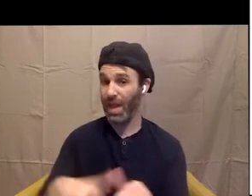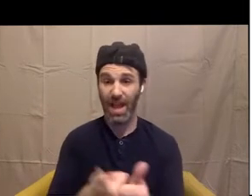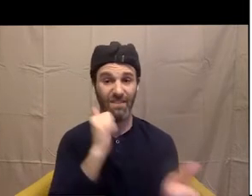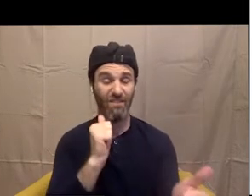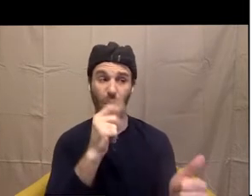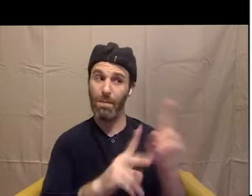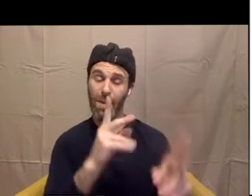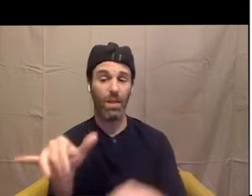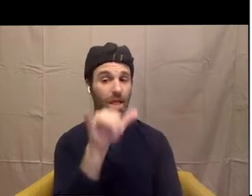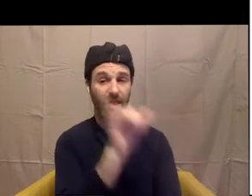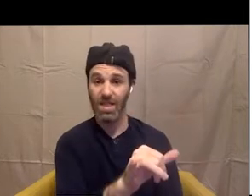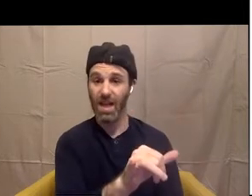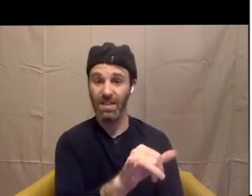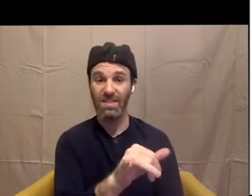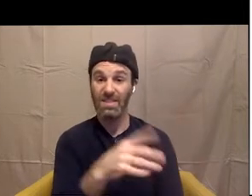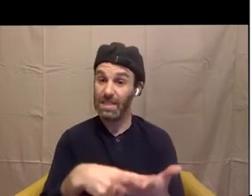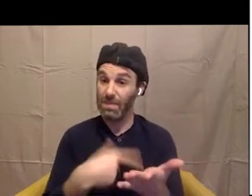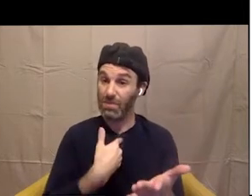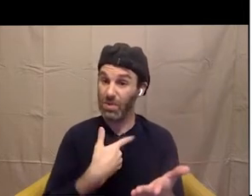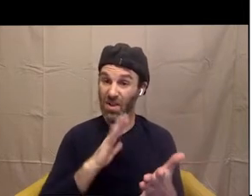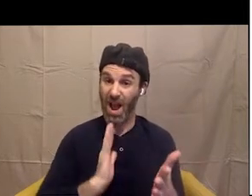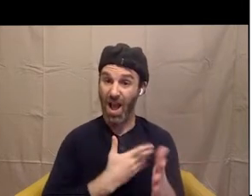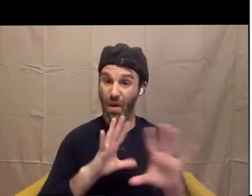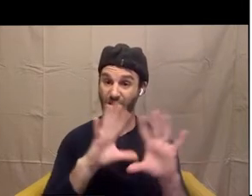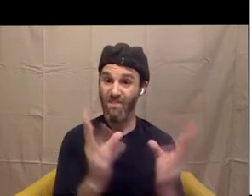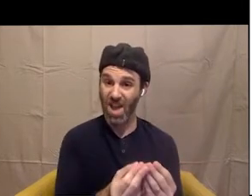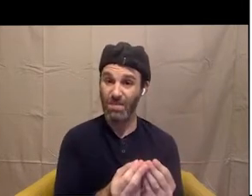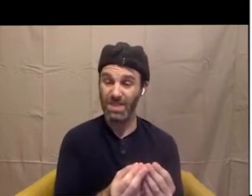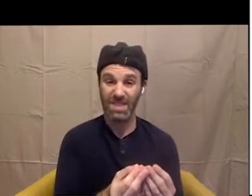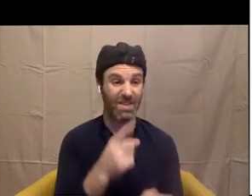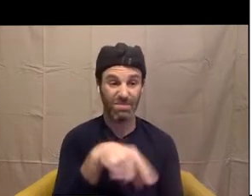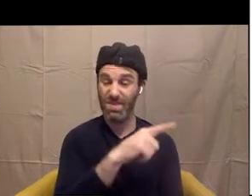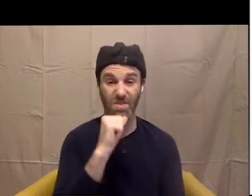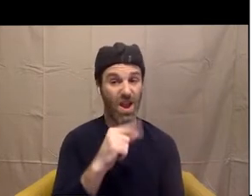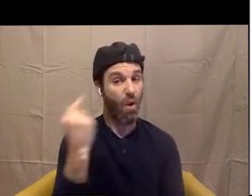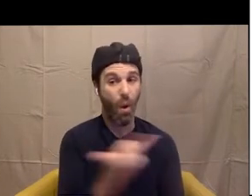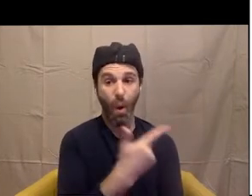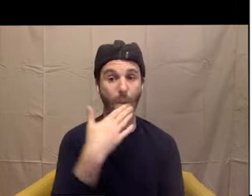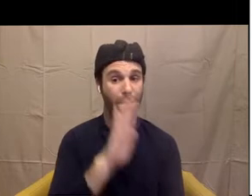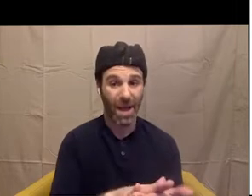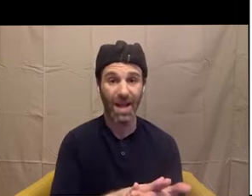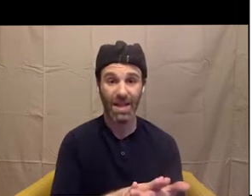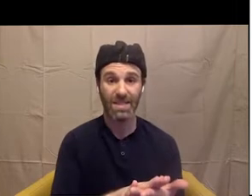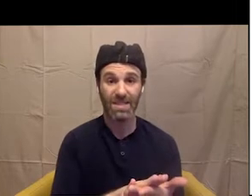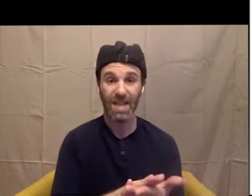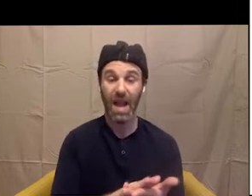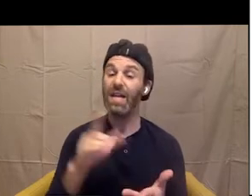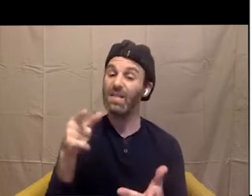aren't all bad. And this is Omar with his grandmother and his grandmother says, Omar, I know you'll be a great doctor. And Omar's thinking,